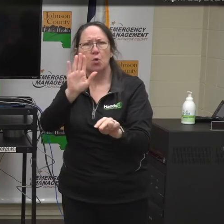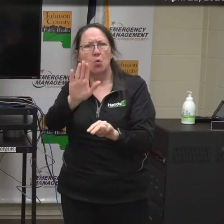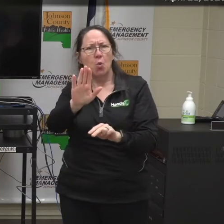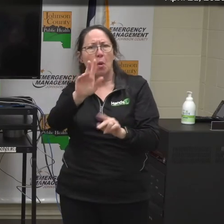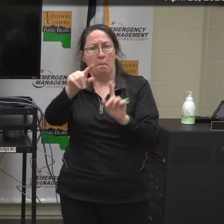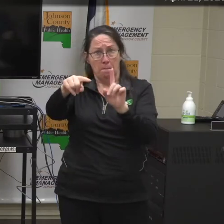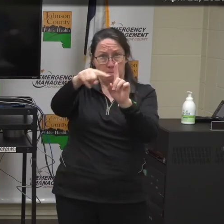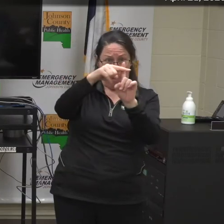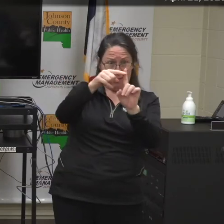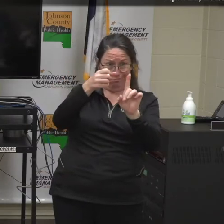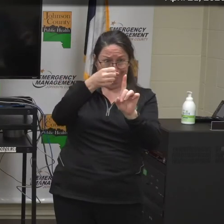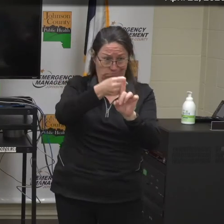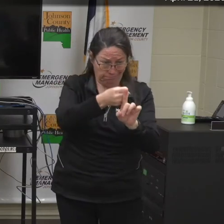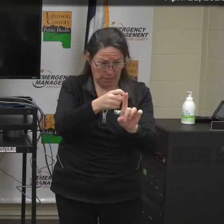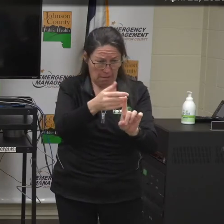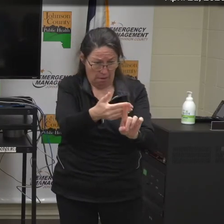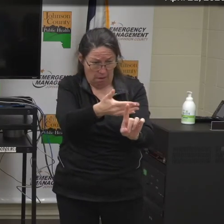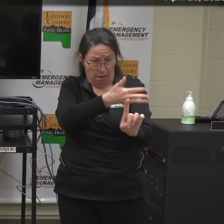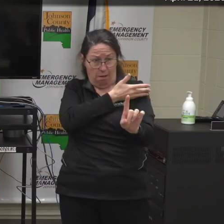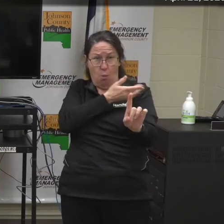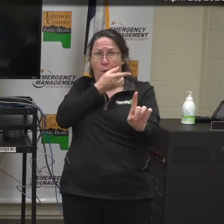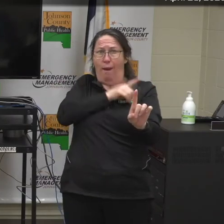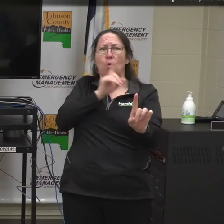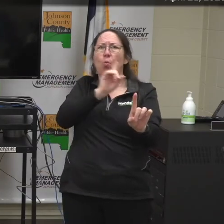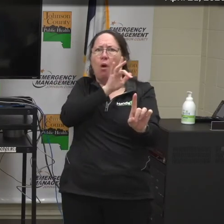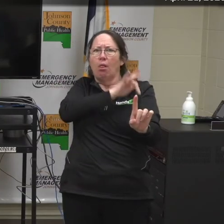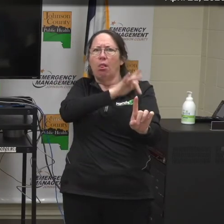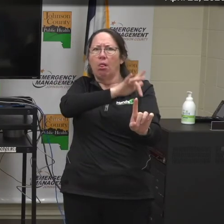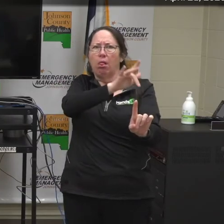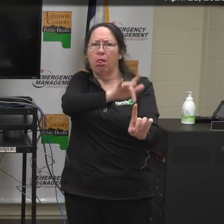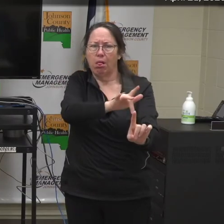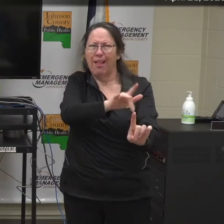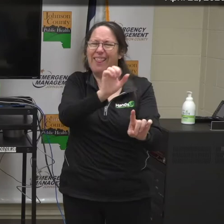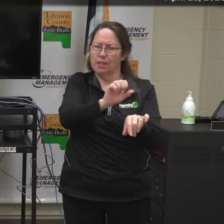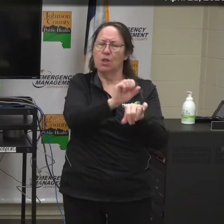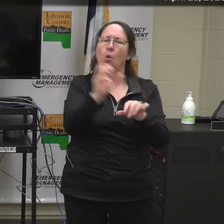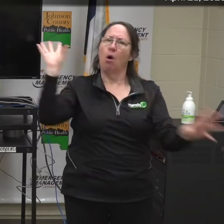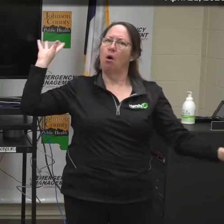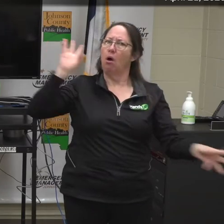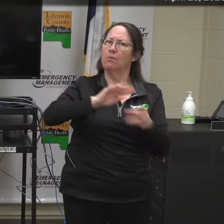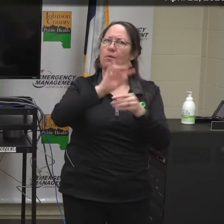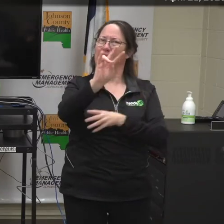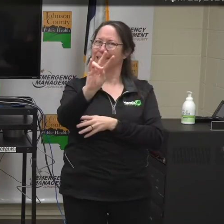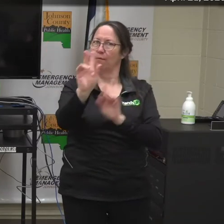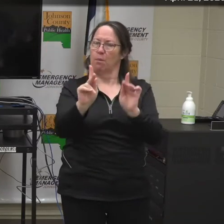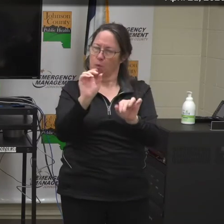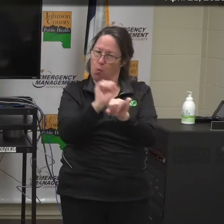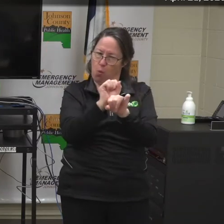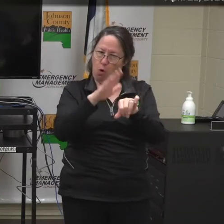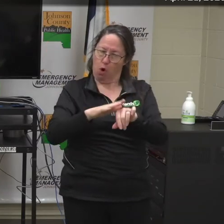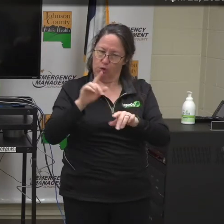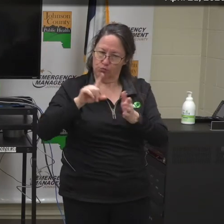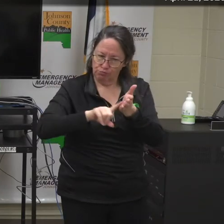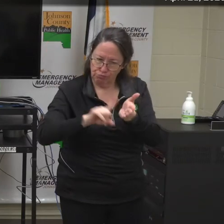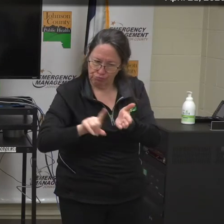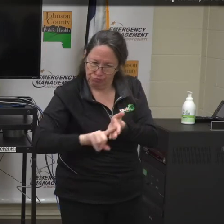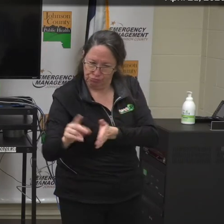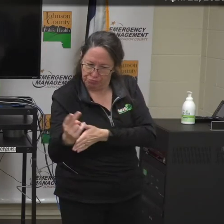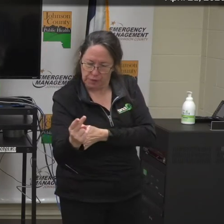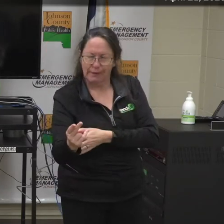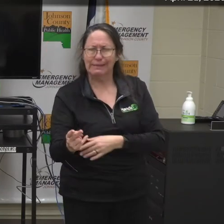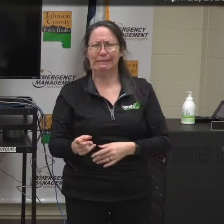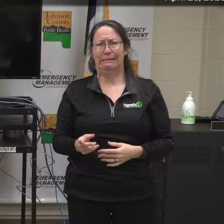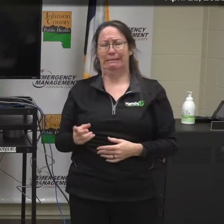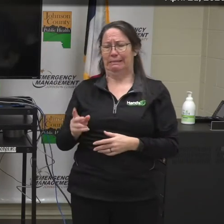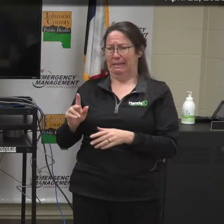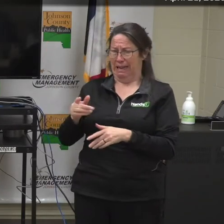three additional support staff working with various parts of that workflow. So a total of seven. And on average, how long